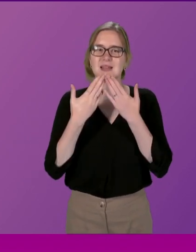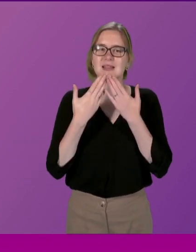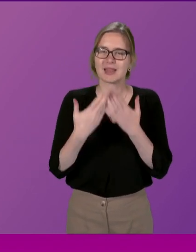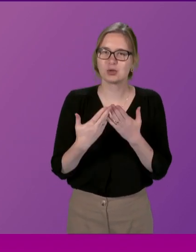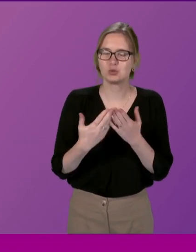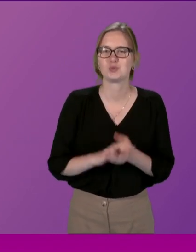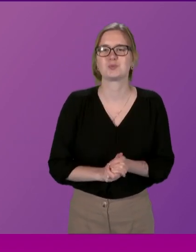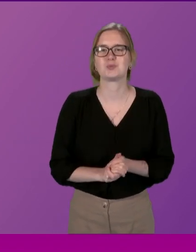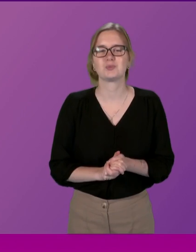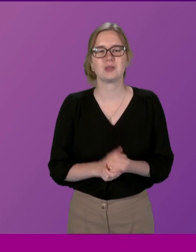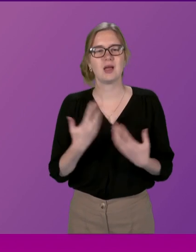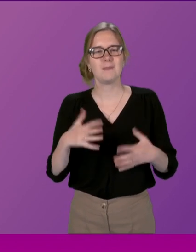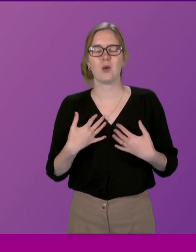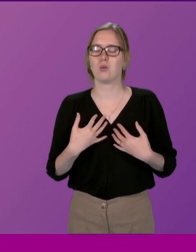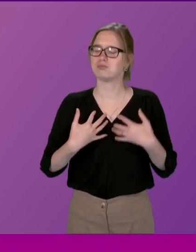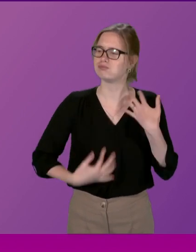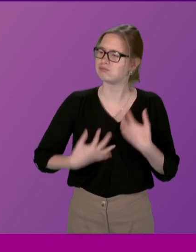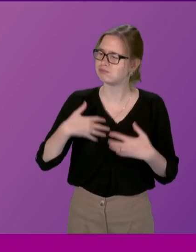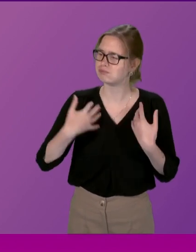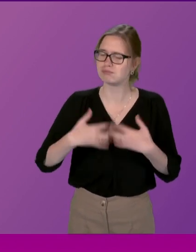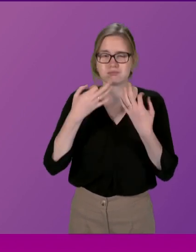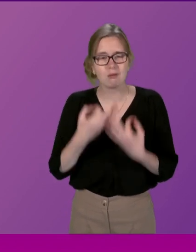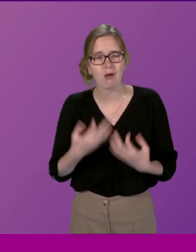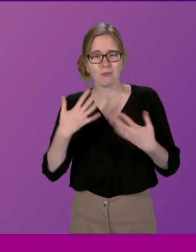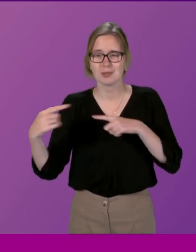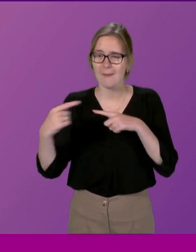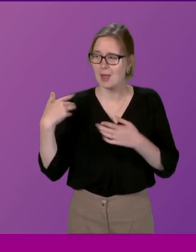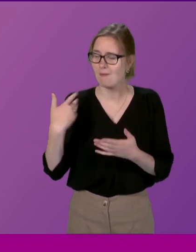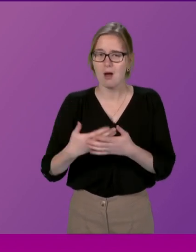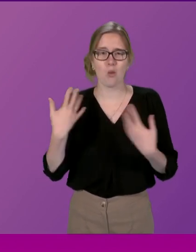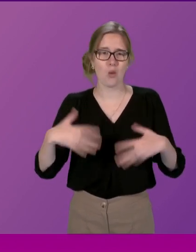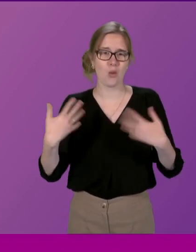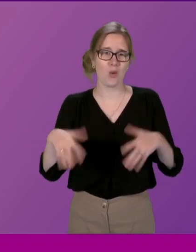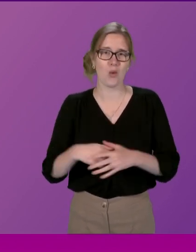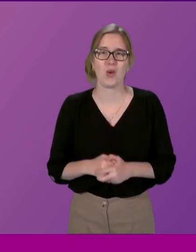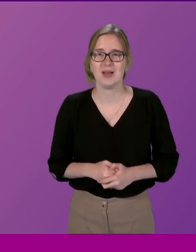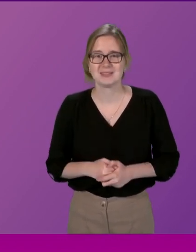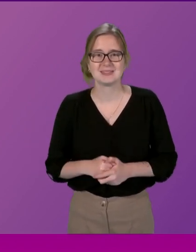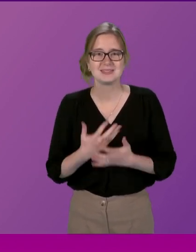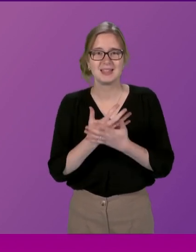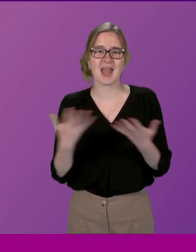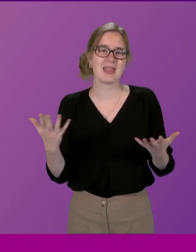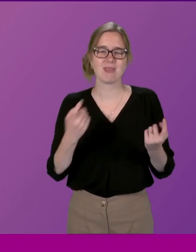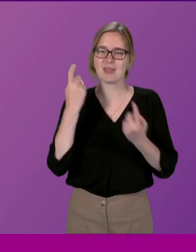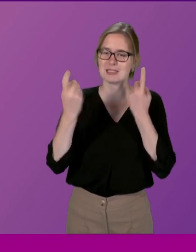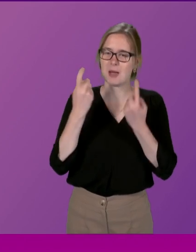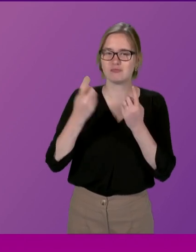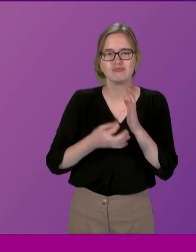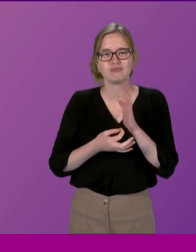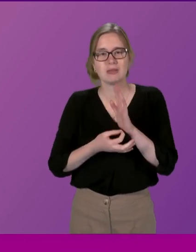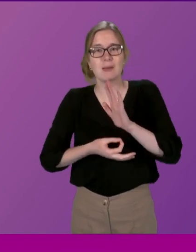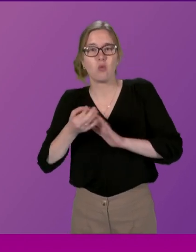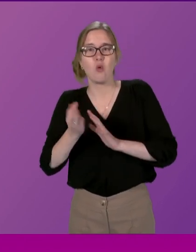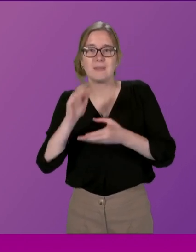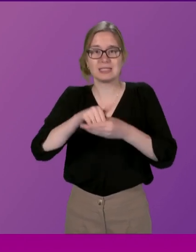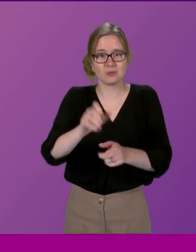I've just been absolutely fascinated by this debate so far anything that considers increased participation